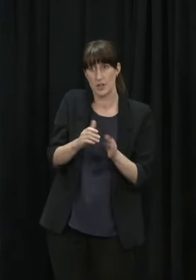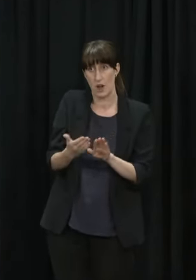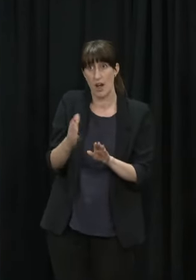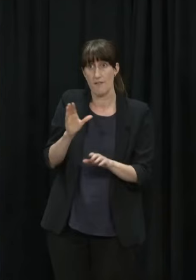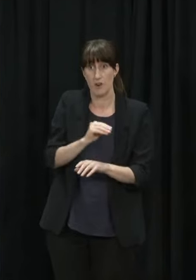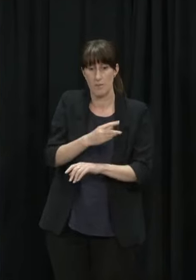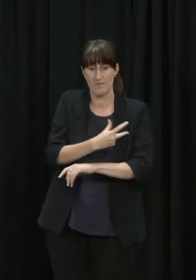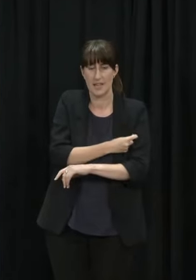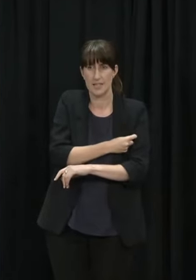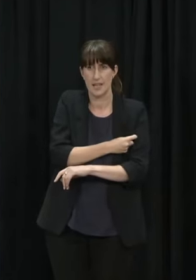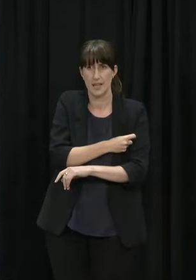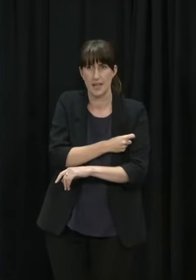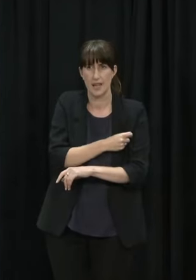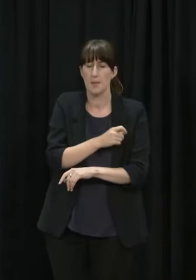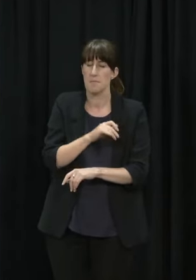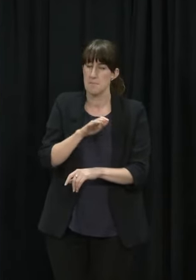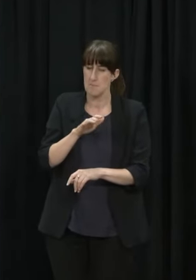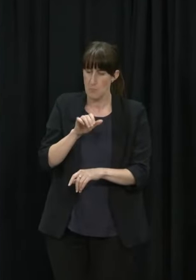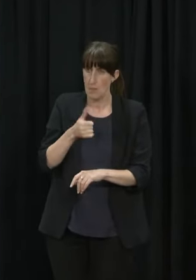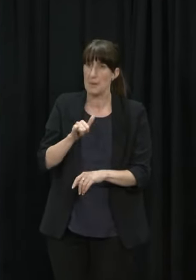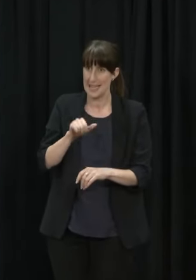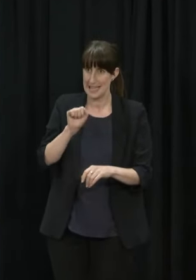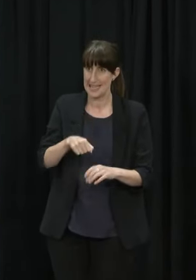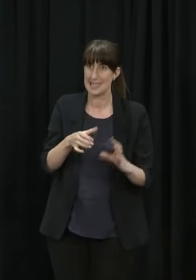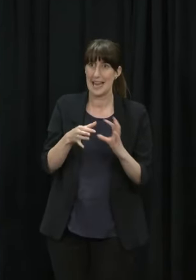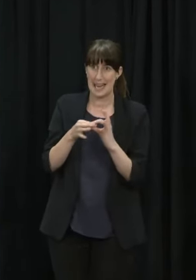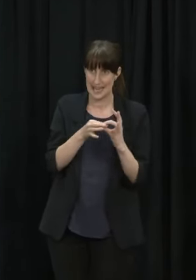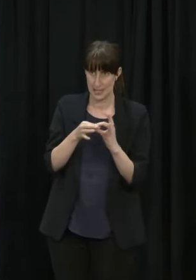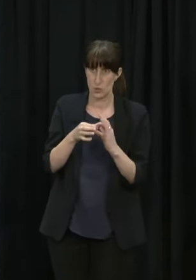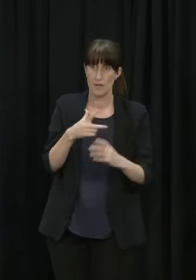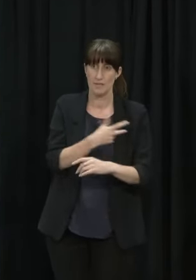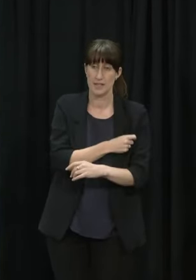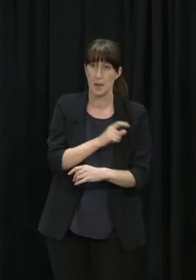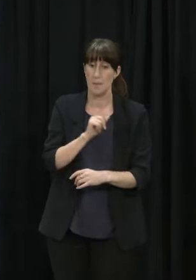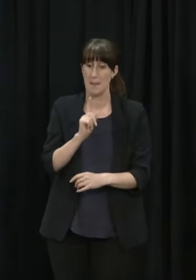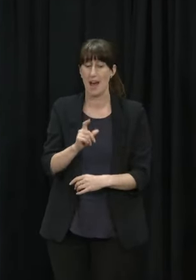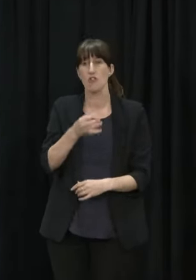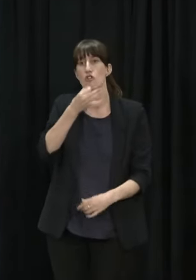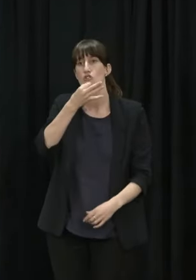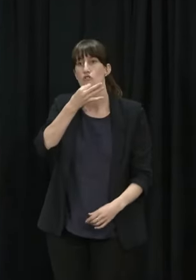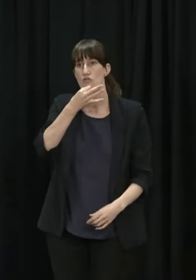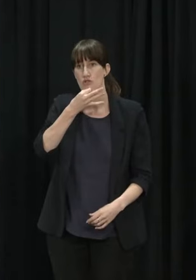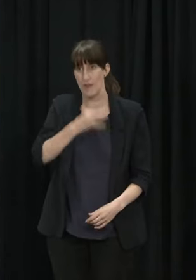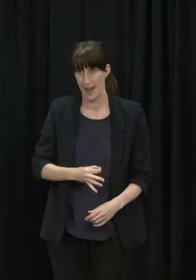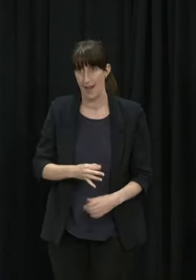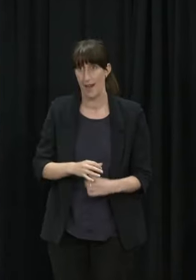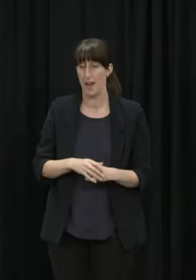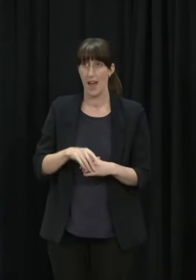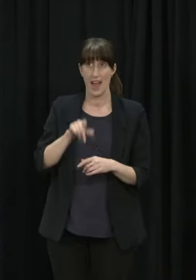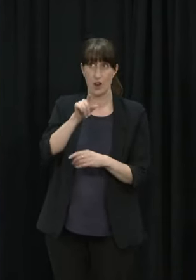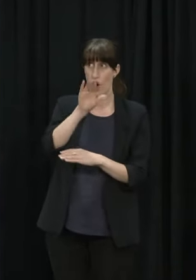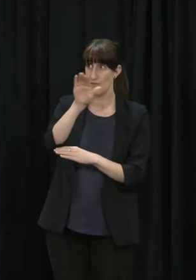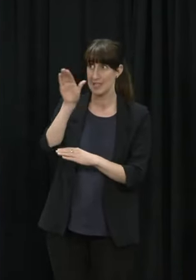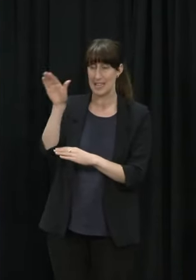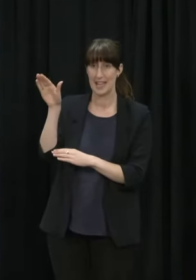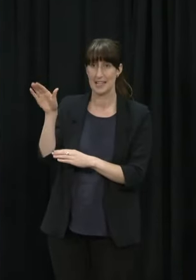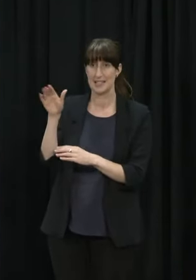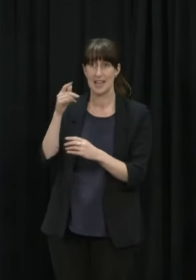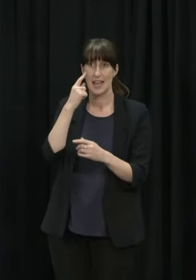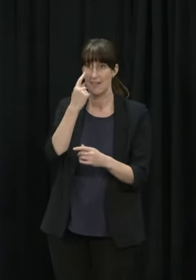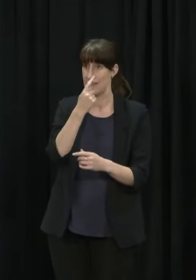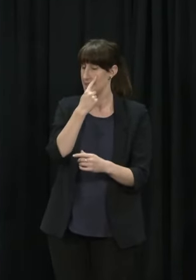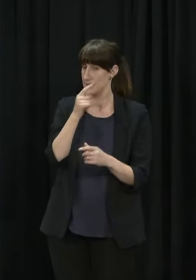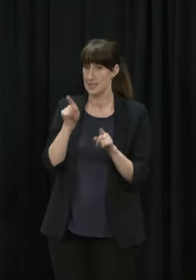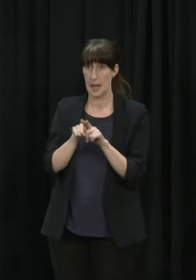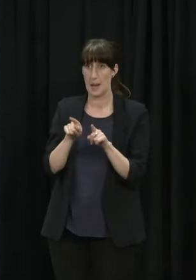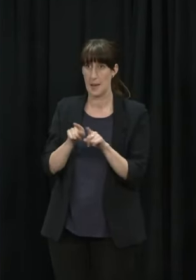and the risks of getting COVID-19 which itself can cause myocarditis as the Minister has said certainly outweigh that The